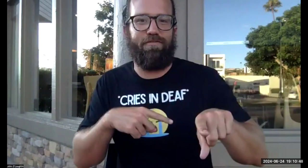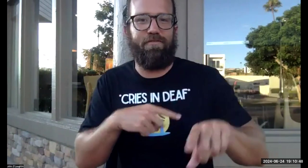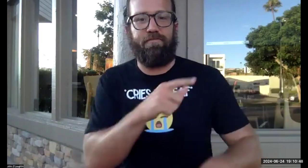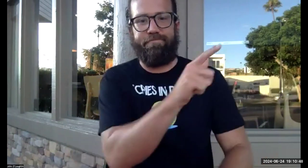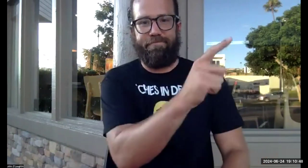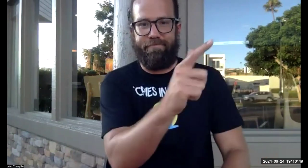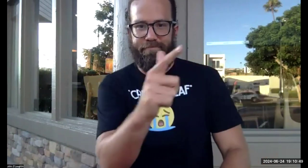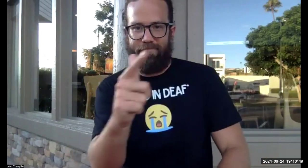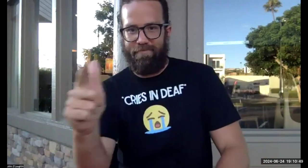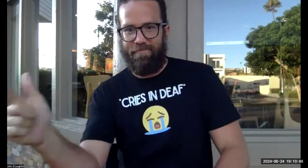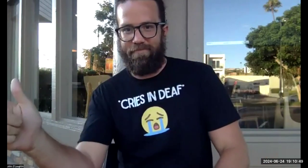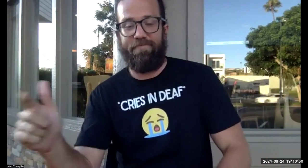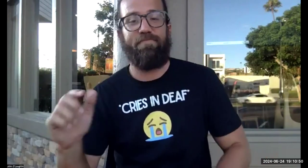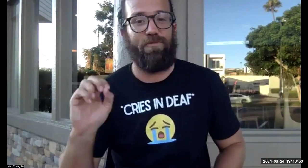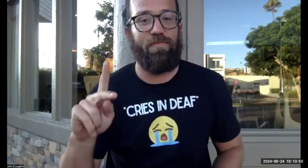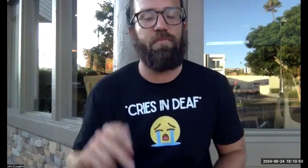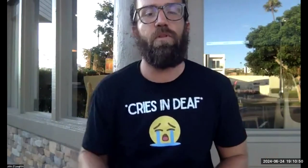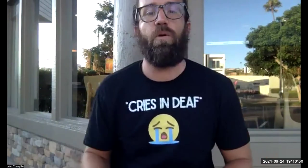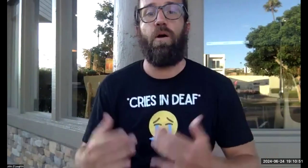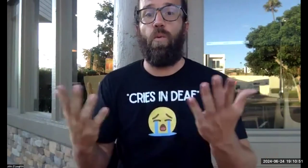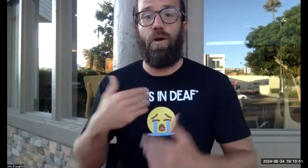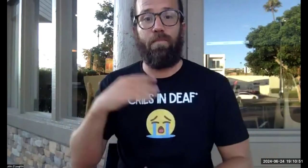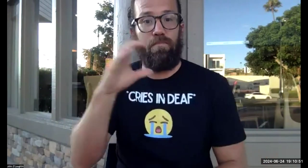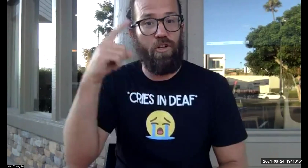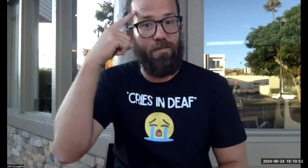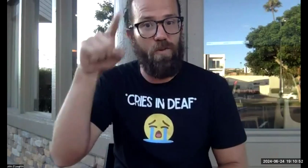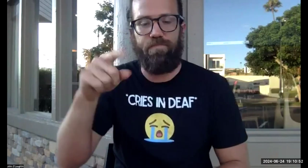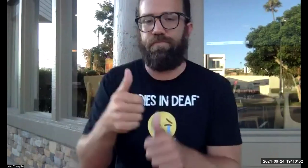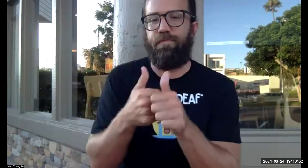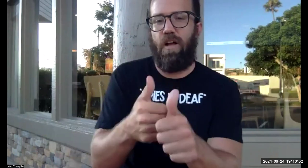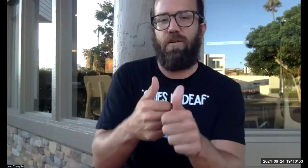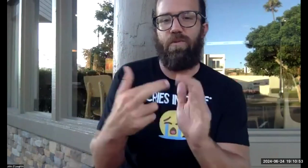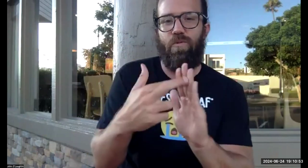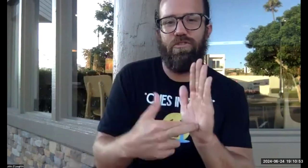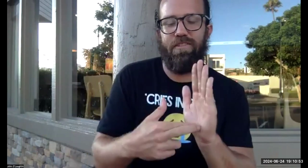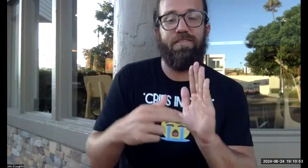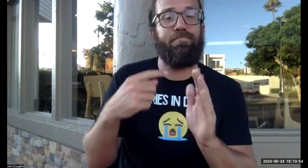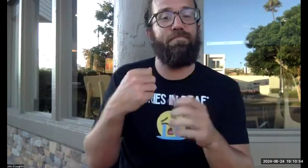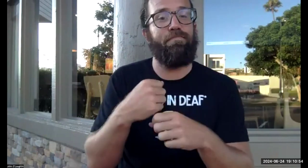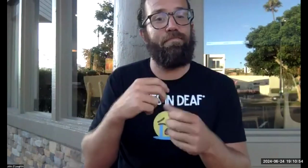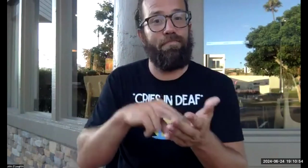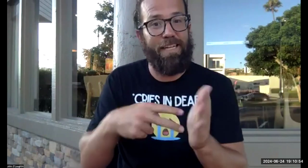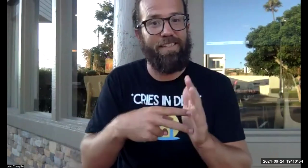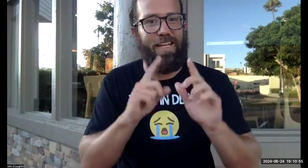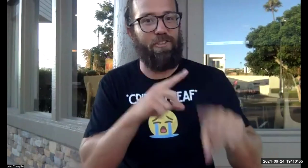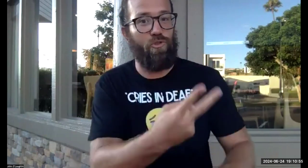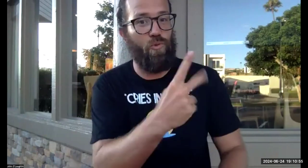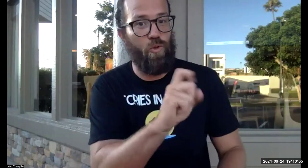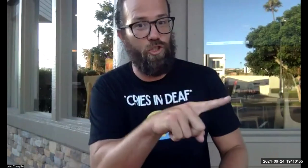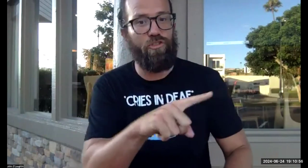person and then they'll respond so on and so forth down the chain. What I'm looking for is that you're following the rules